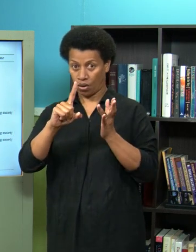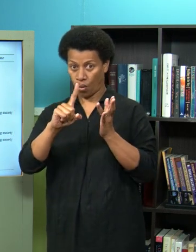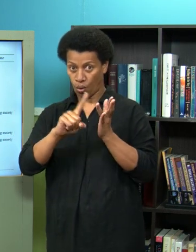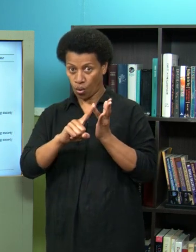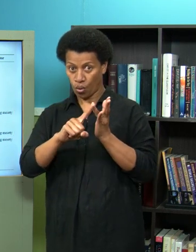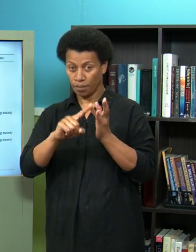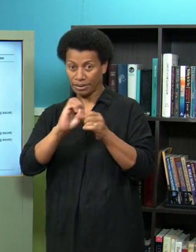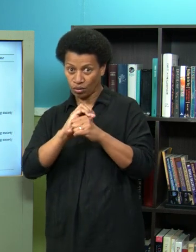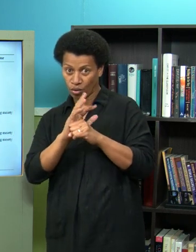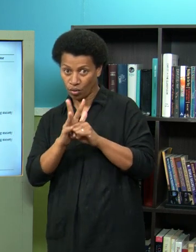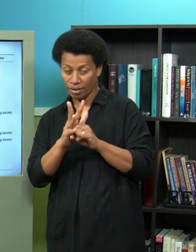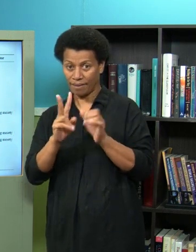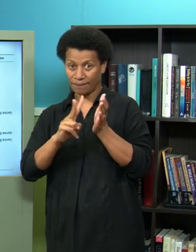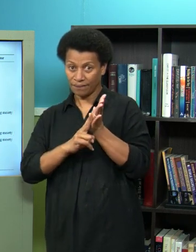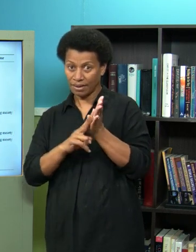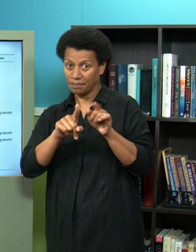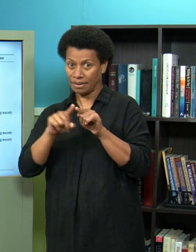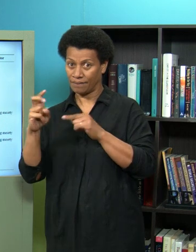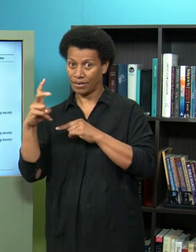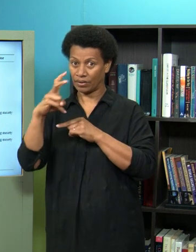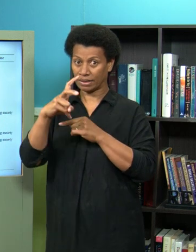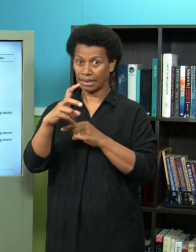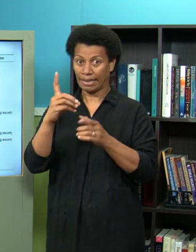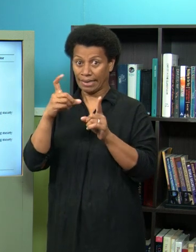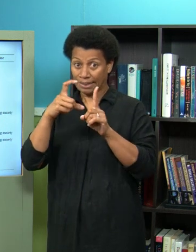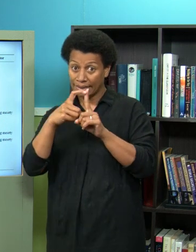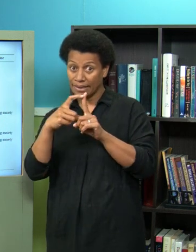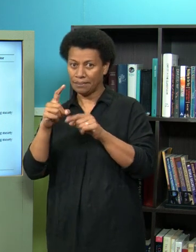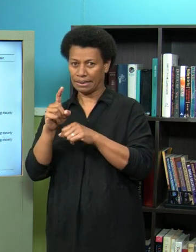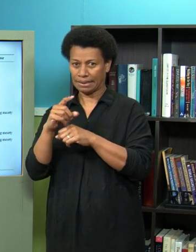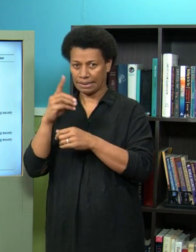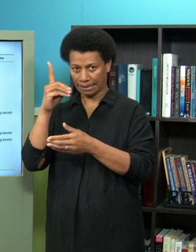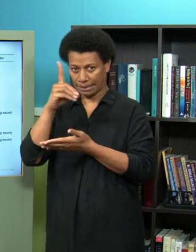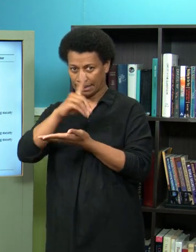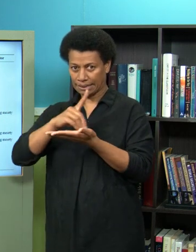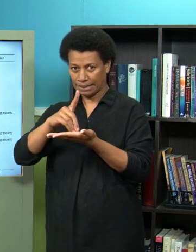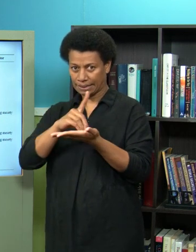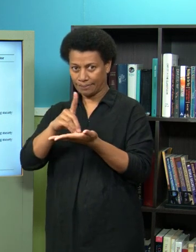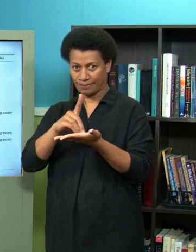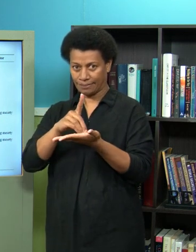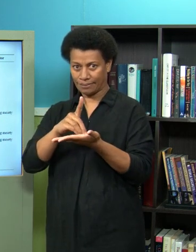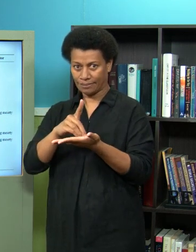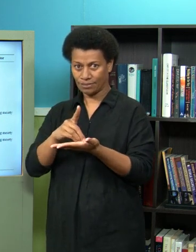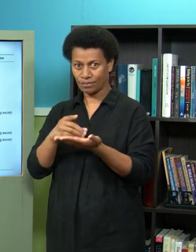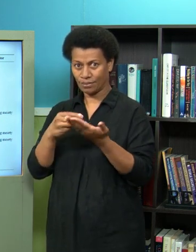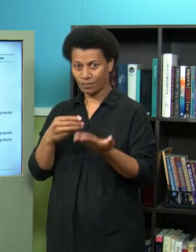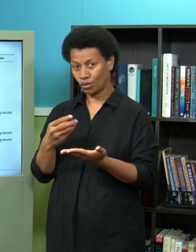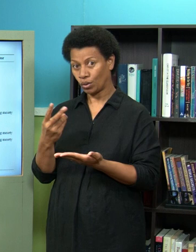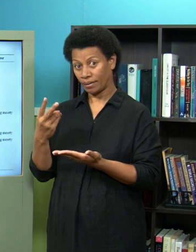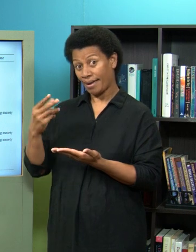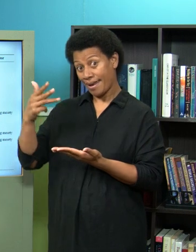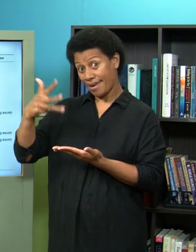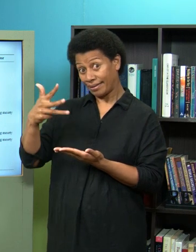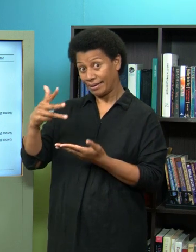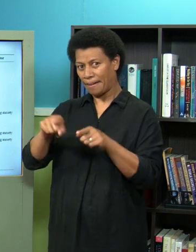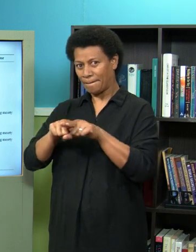virus and D is disease and 19 just refers to the year 2019 because that's the year that it was discovered so that's just